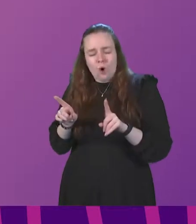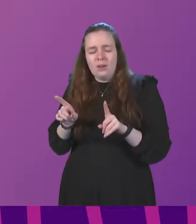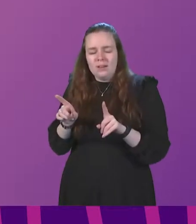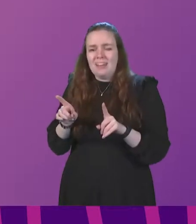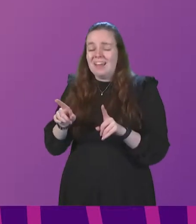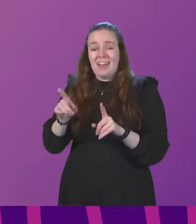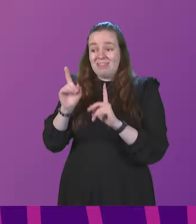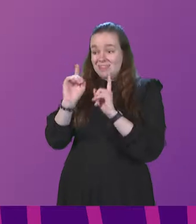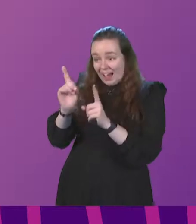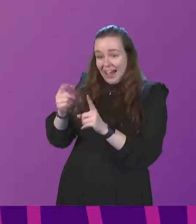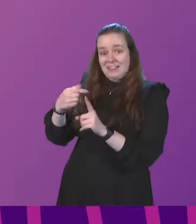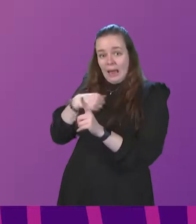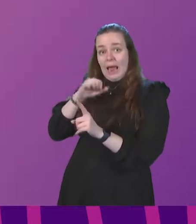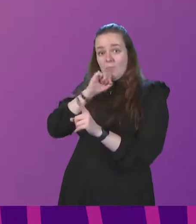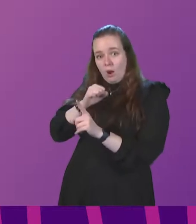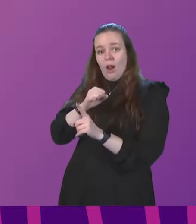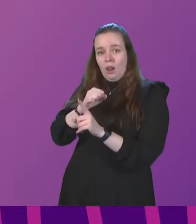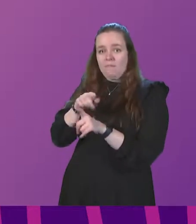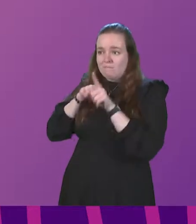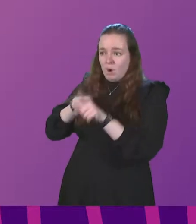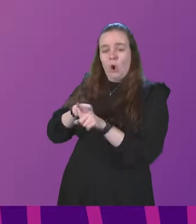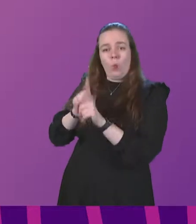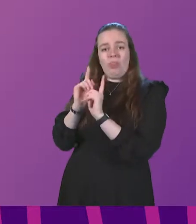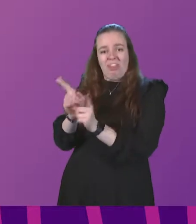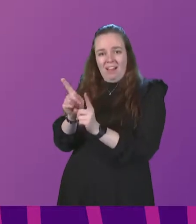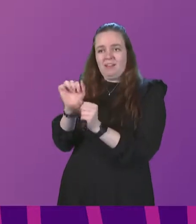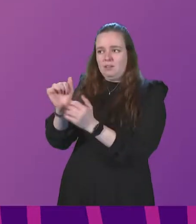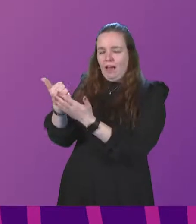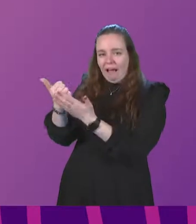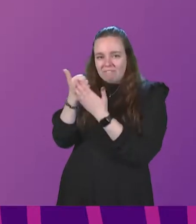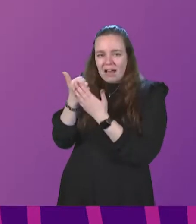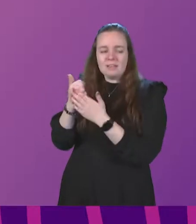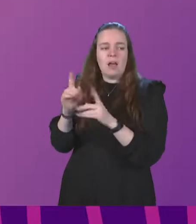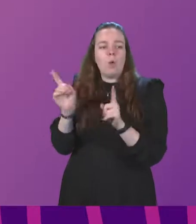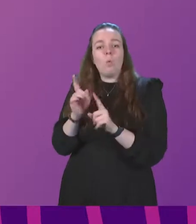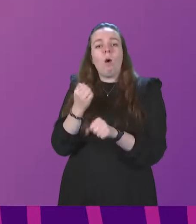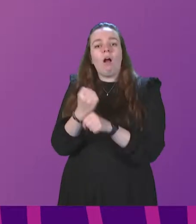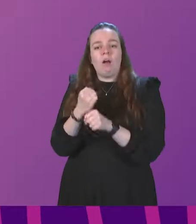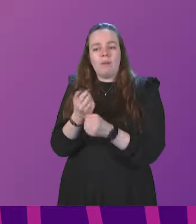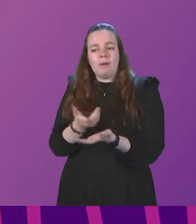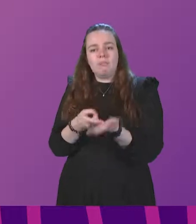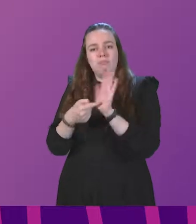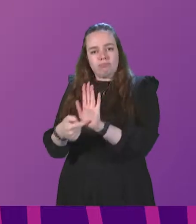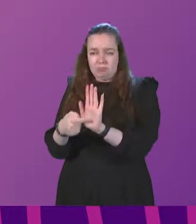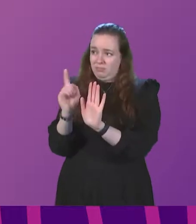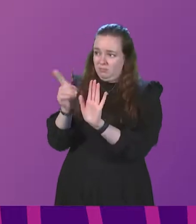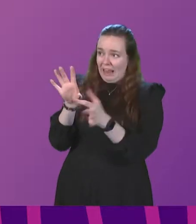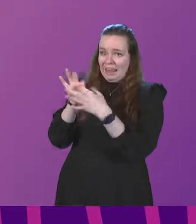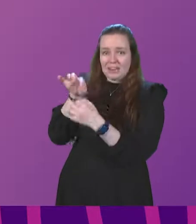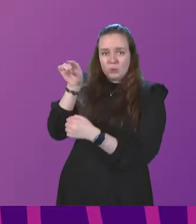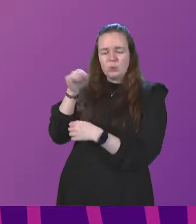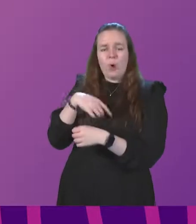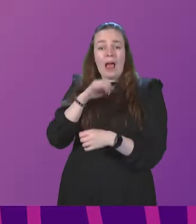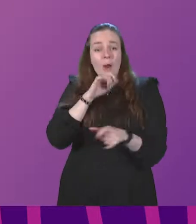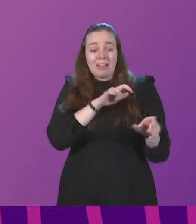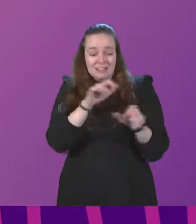to him, that's what I will base my advice on and the guidance that the Government will put forward. So I absolutely will continue to listen to what